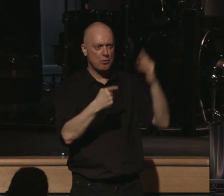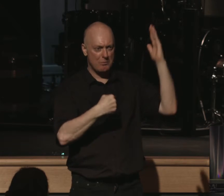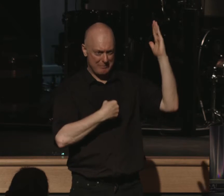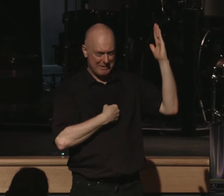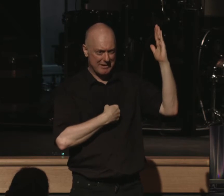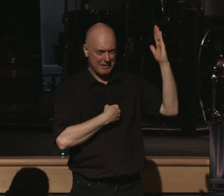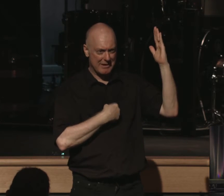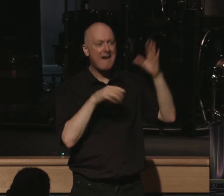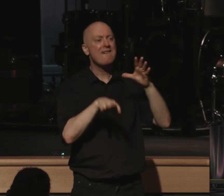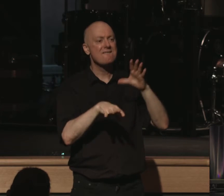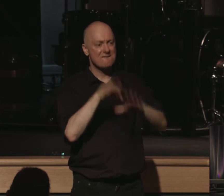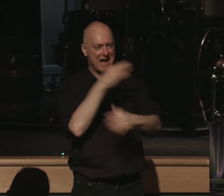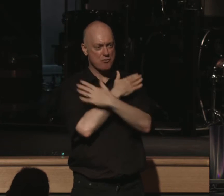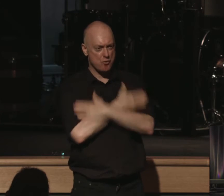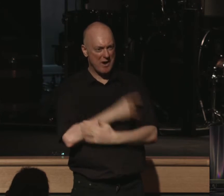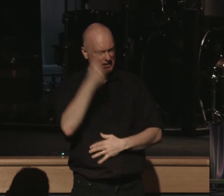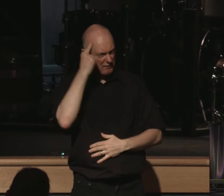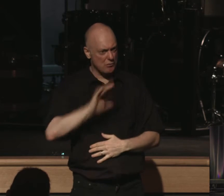and find rest for your soul.